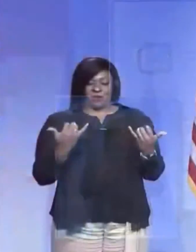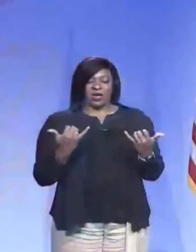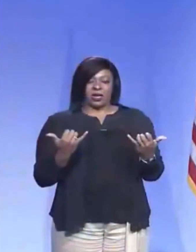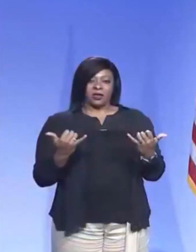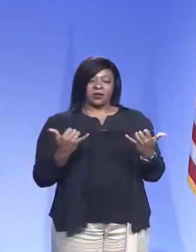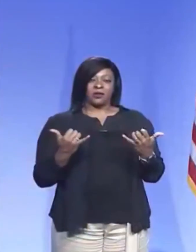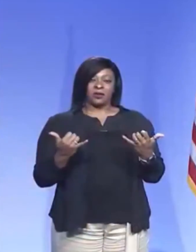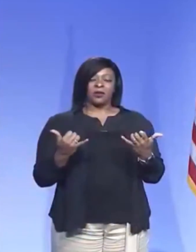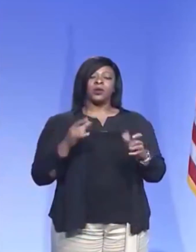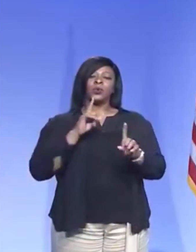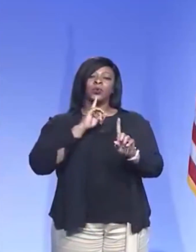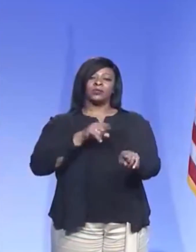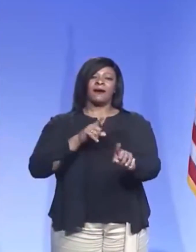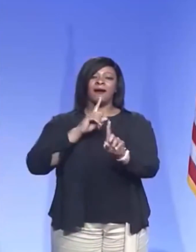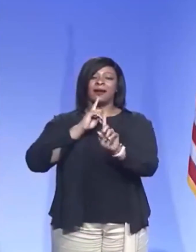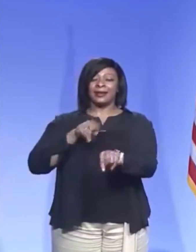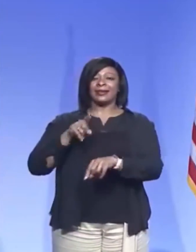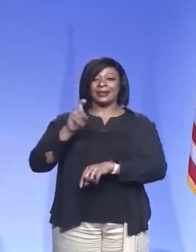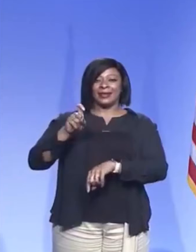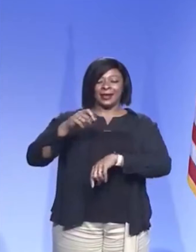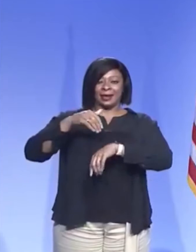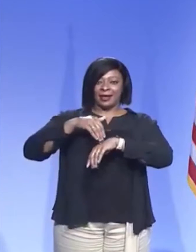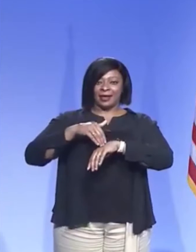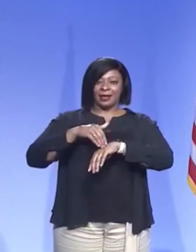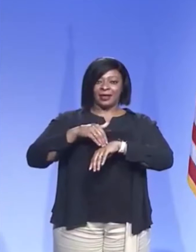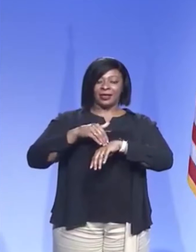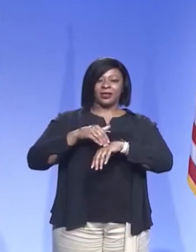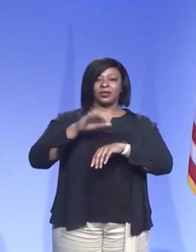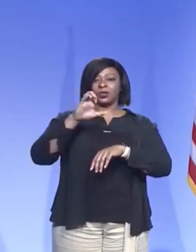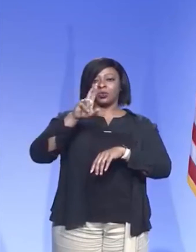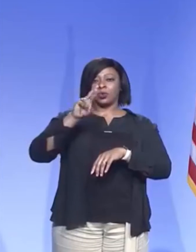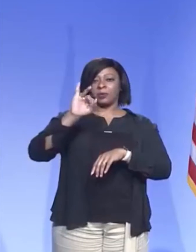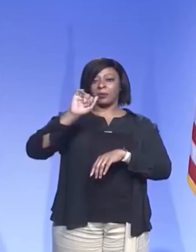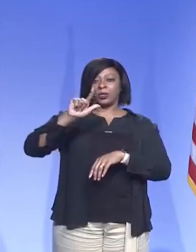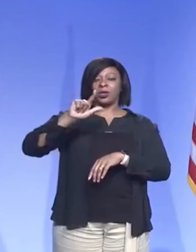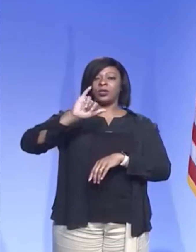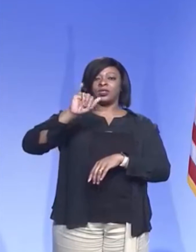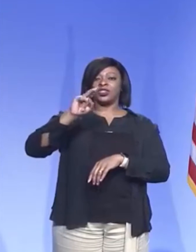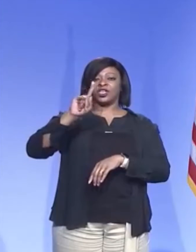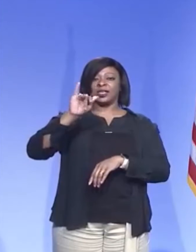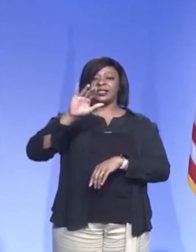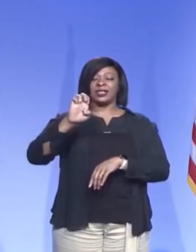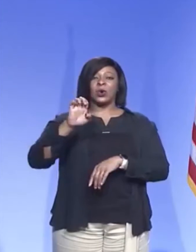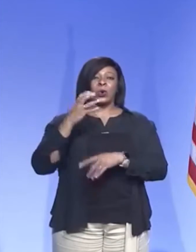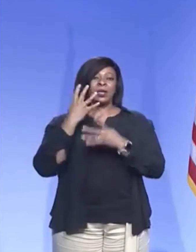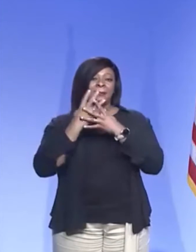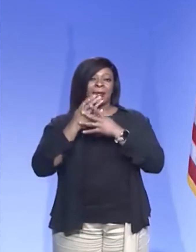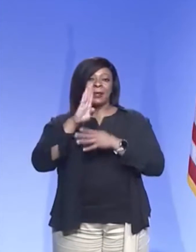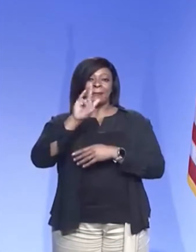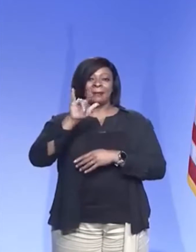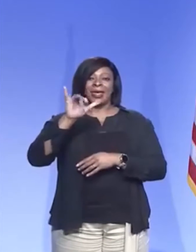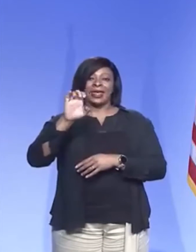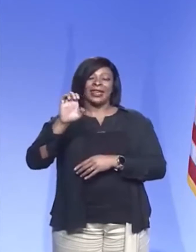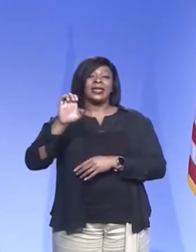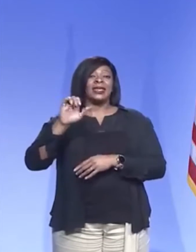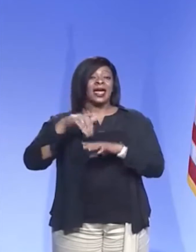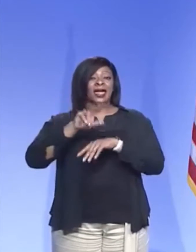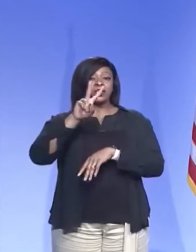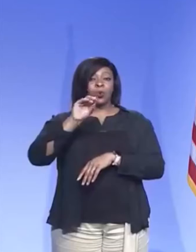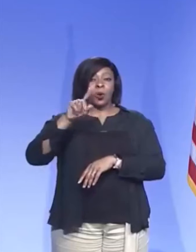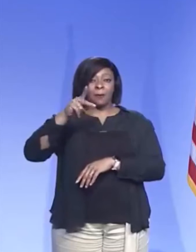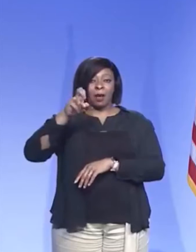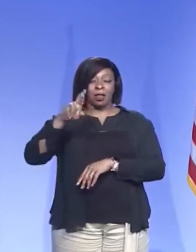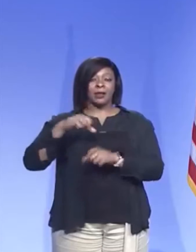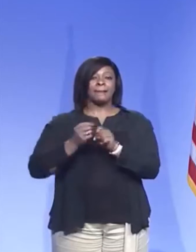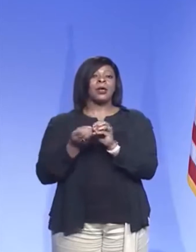is responding to the need at the criminal justice complex, the Bailey justice complex at 201 Poplar. And